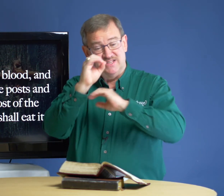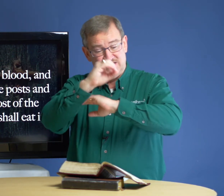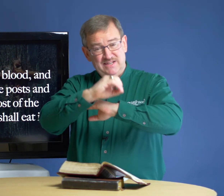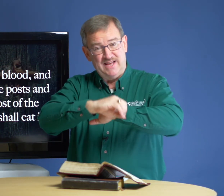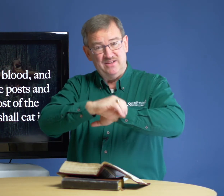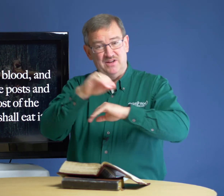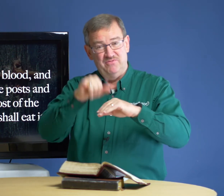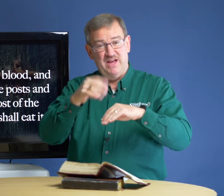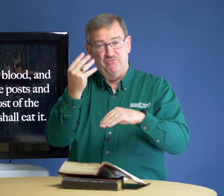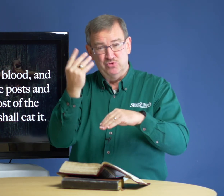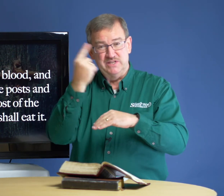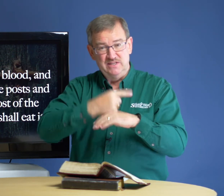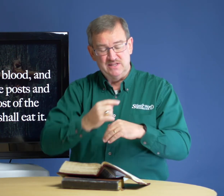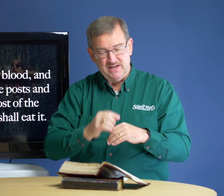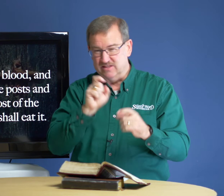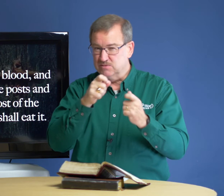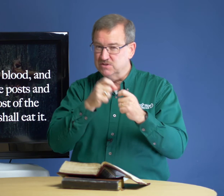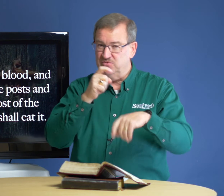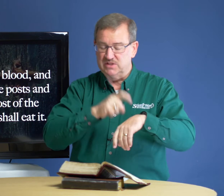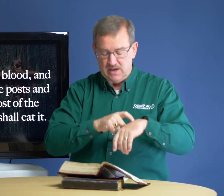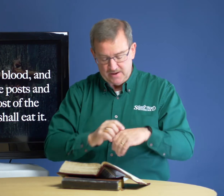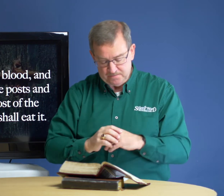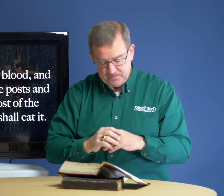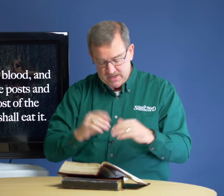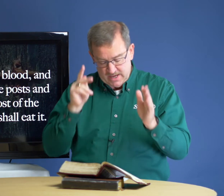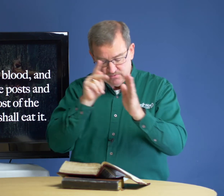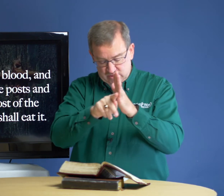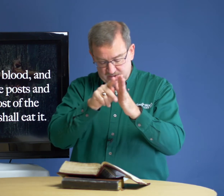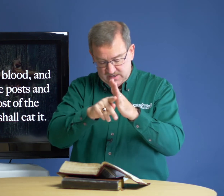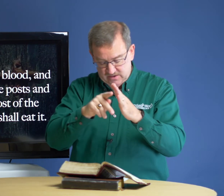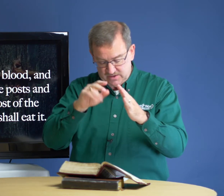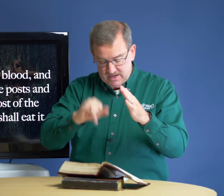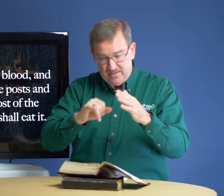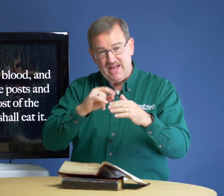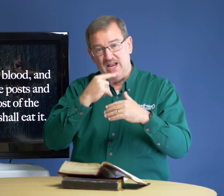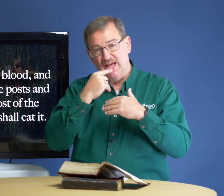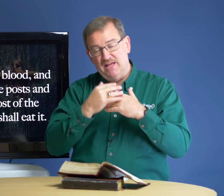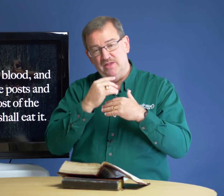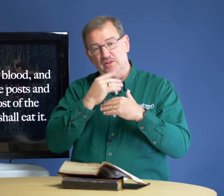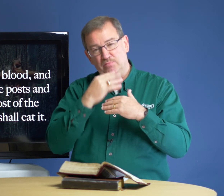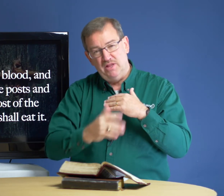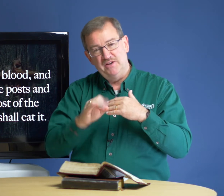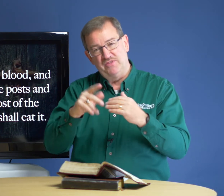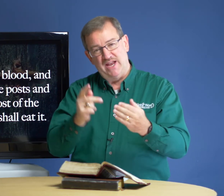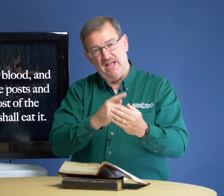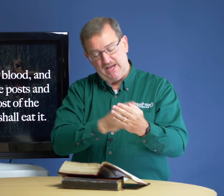sundown of that 14th day, this specific time it was to be killed. That land, the blood of that lamb